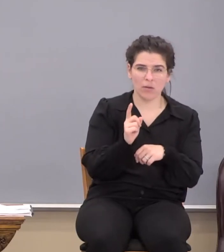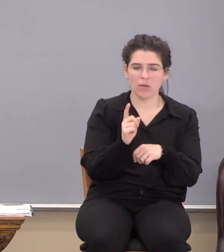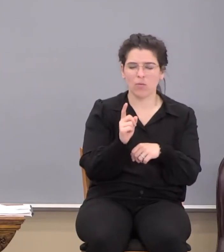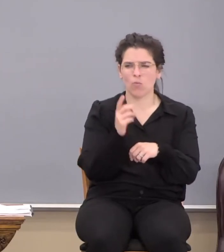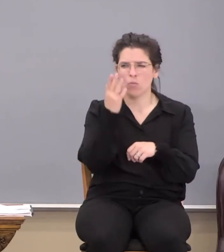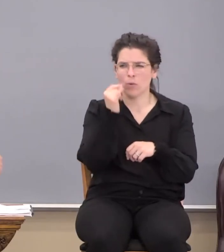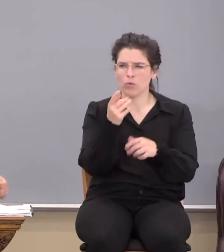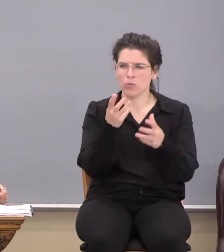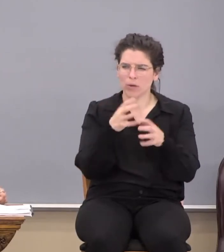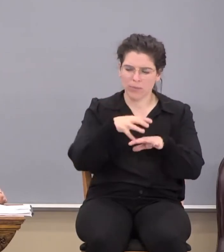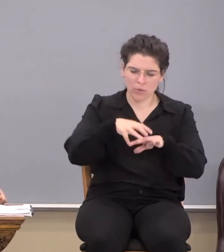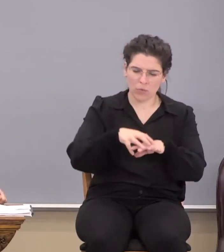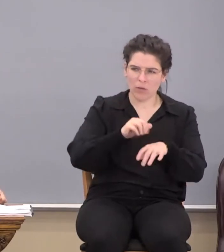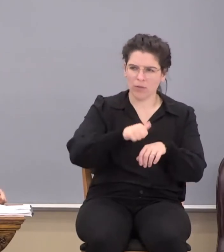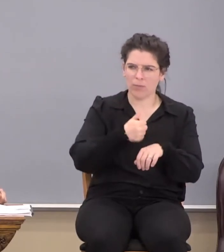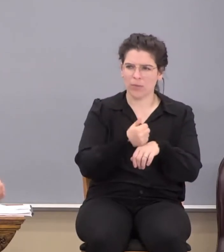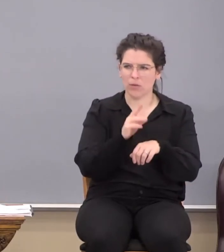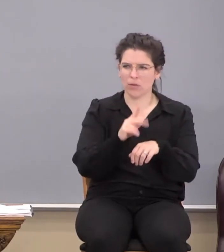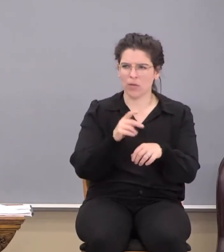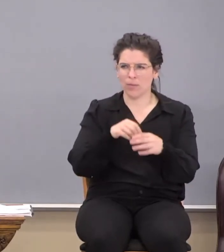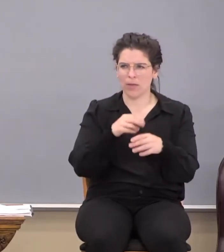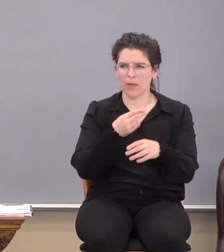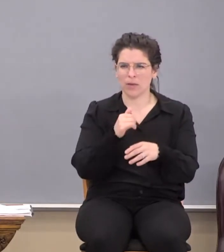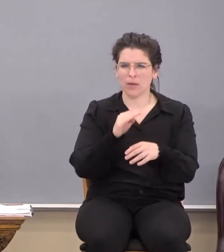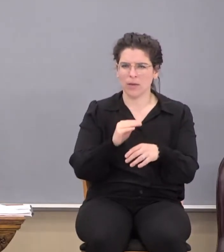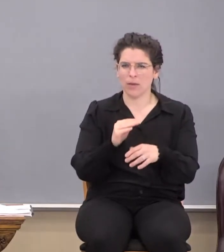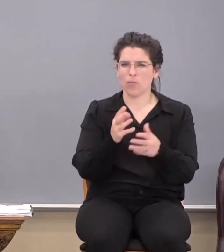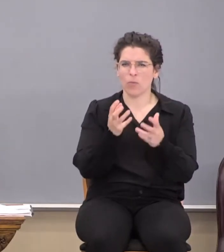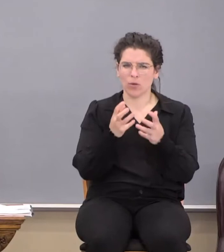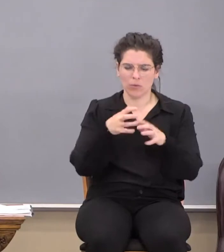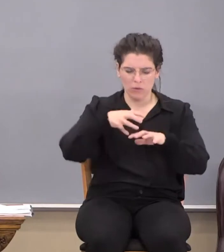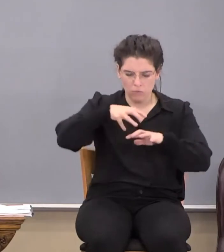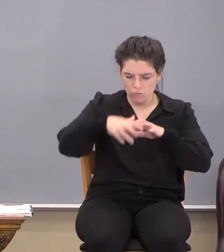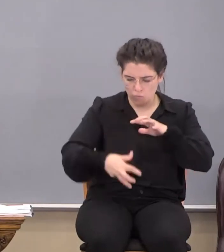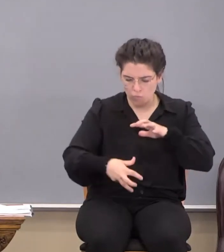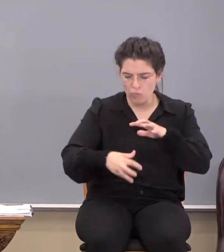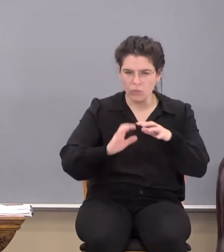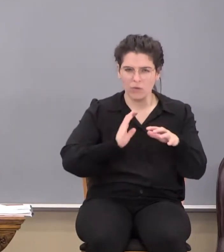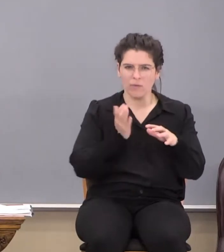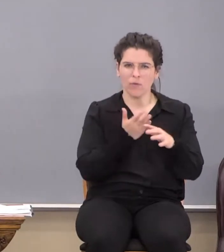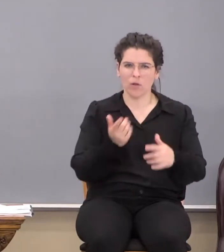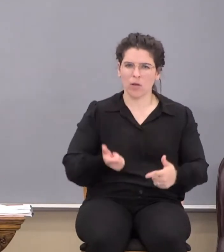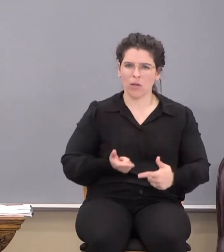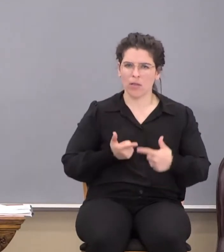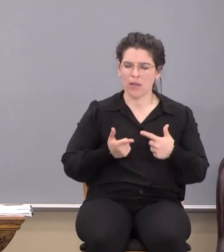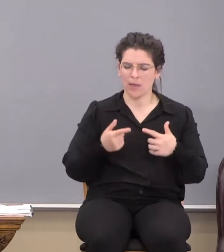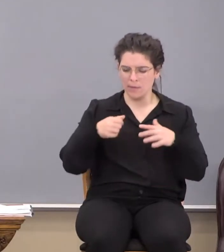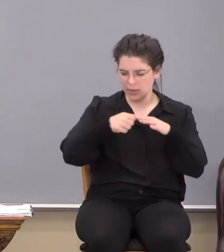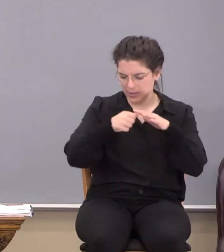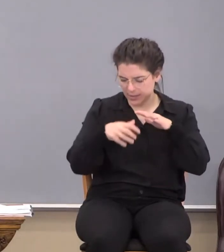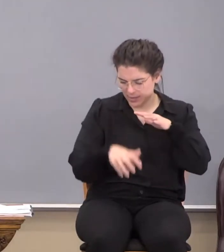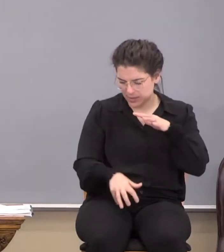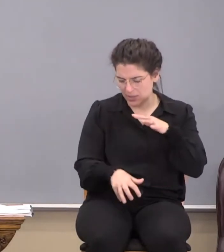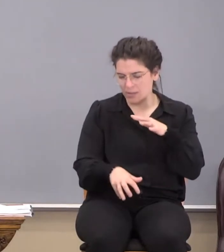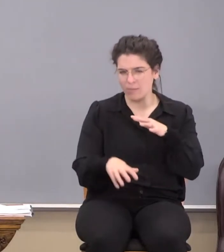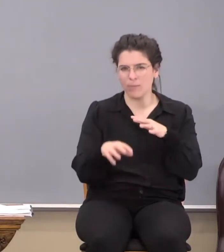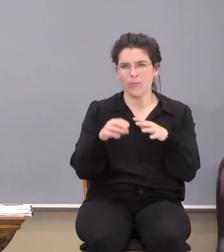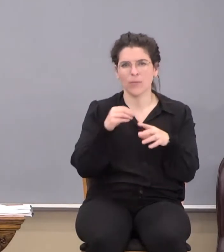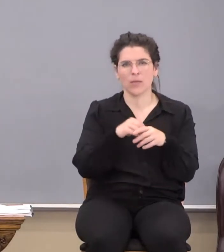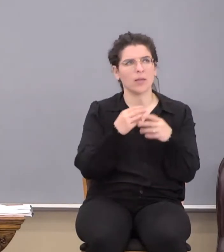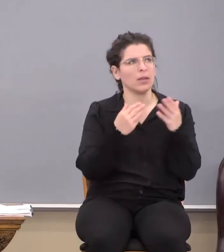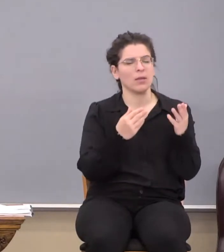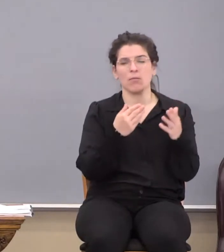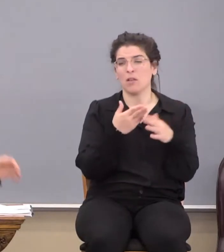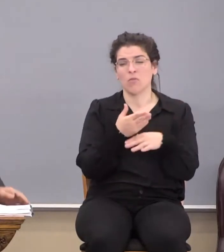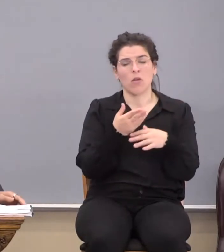Why would you want to be rooted and built up in him? Why would we want to take the roots of our life and have them sink deep in him? After